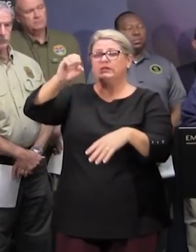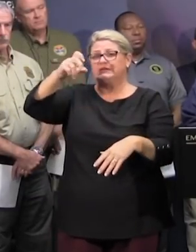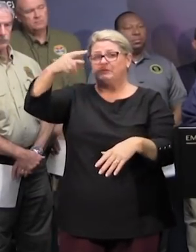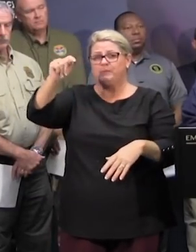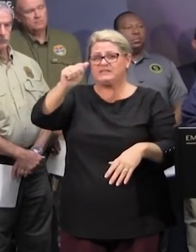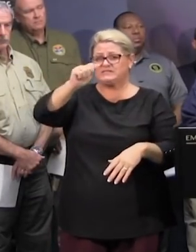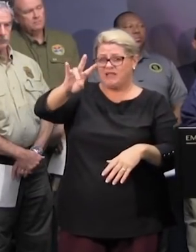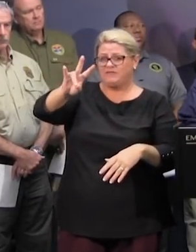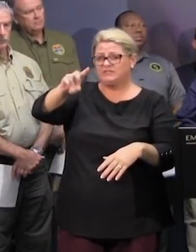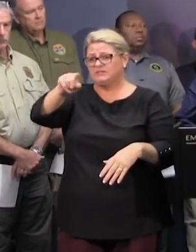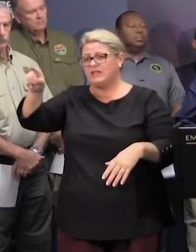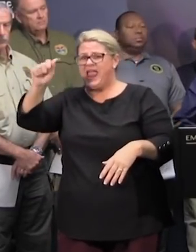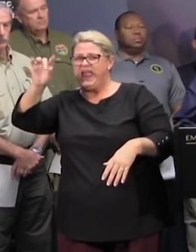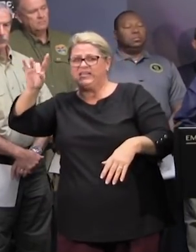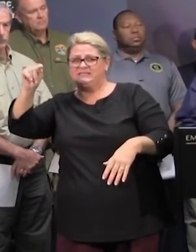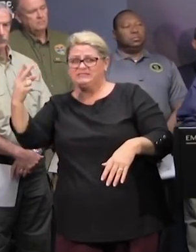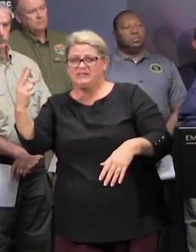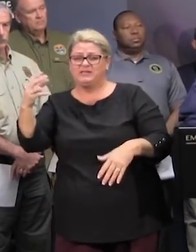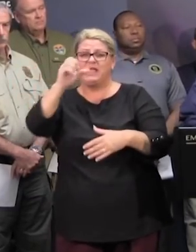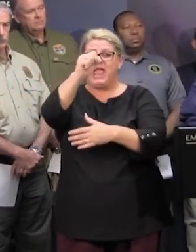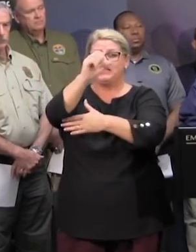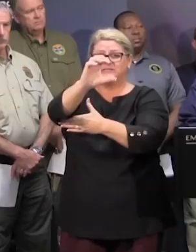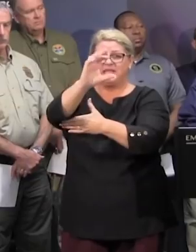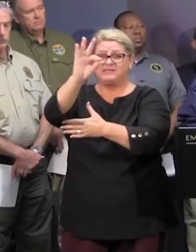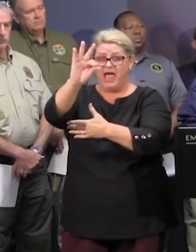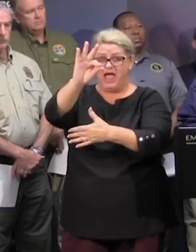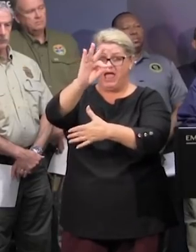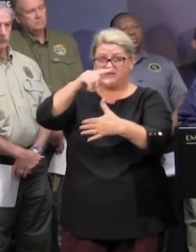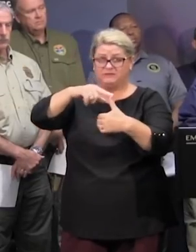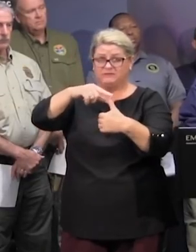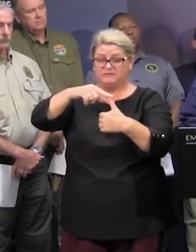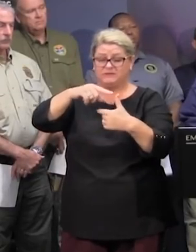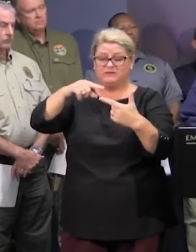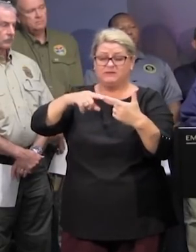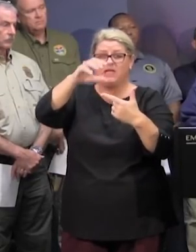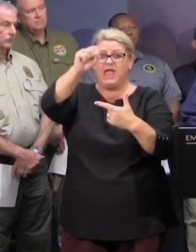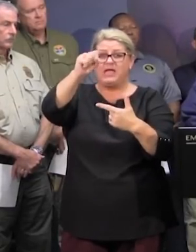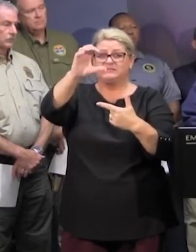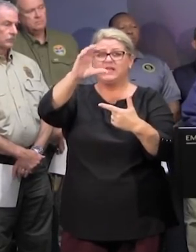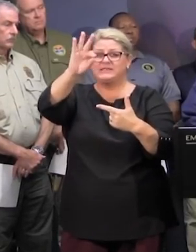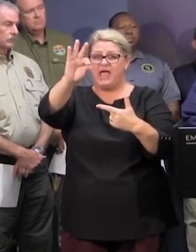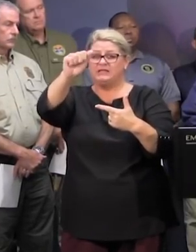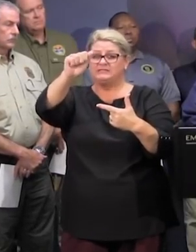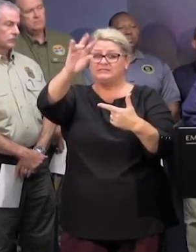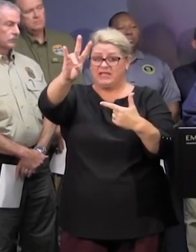on the early 18th those are sc 9 sc 917